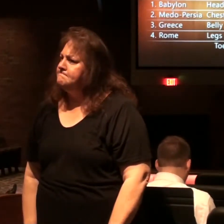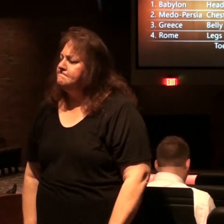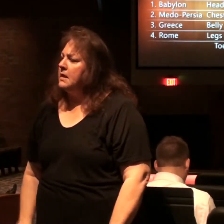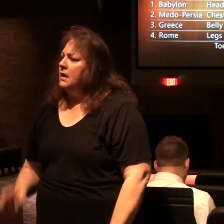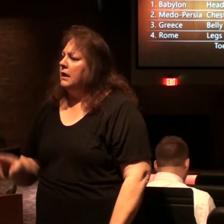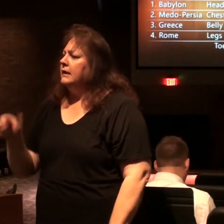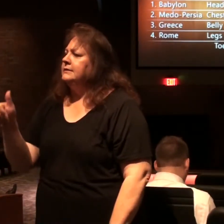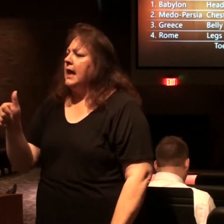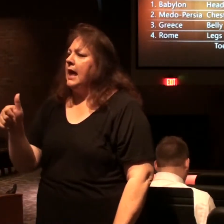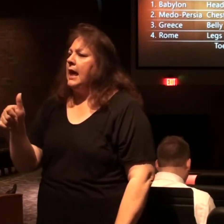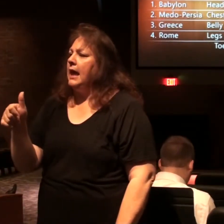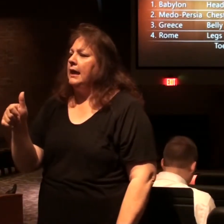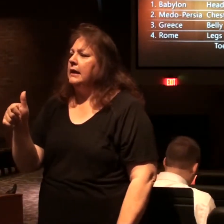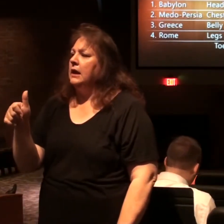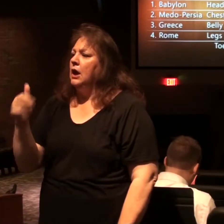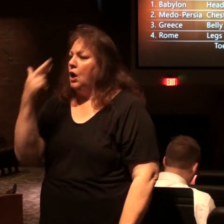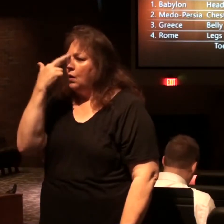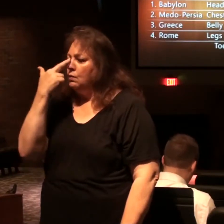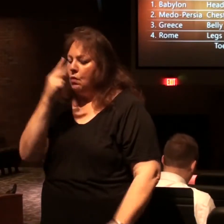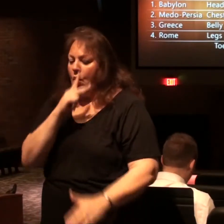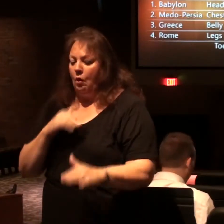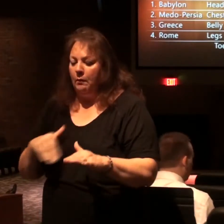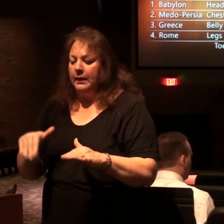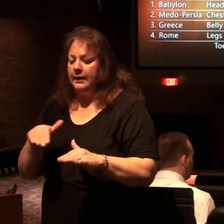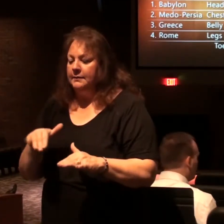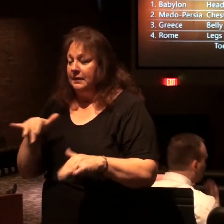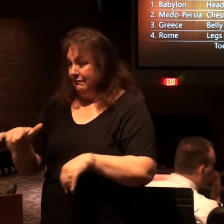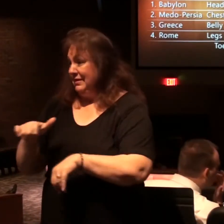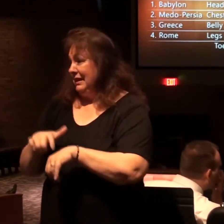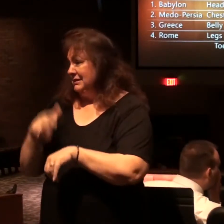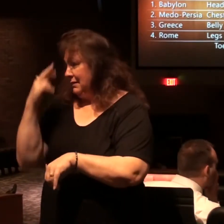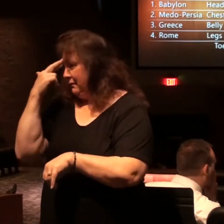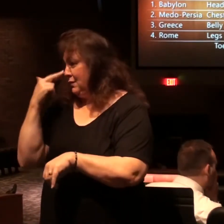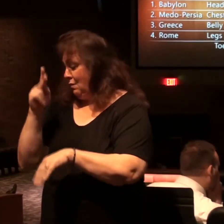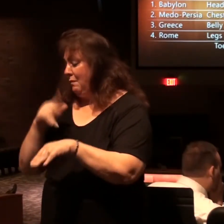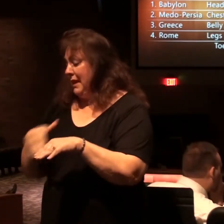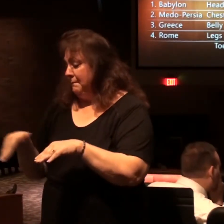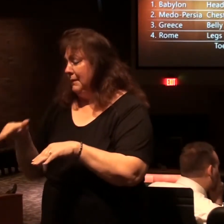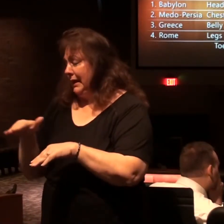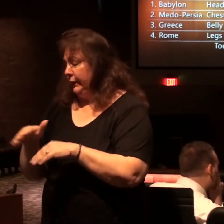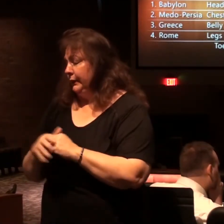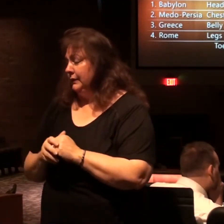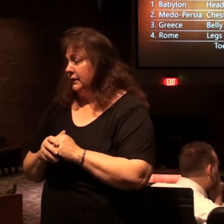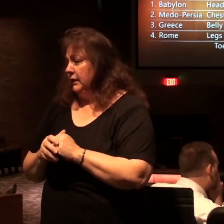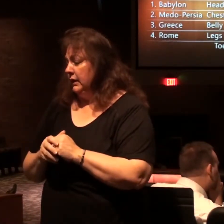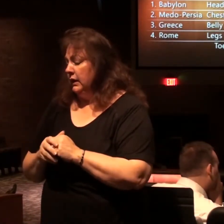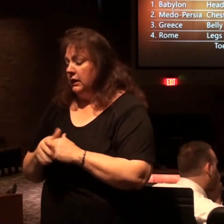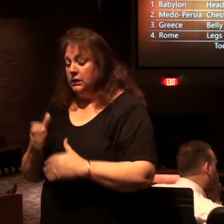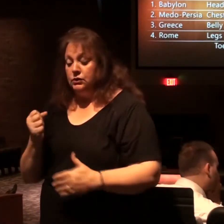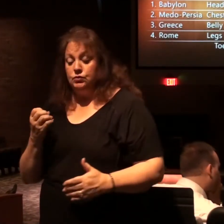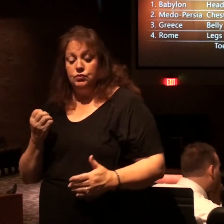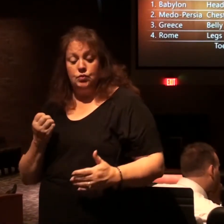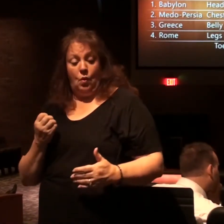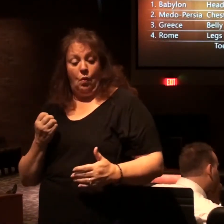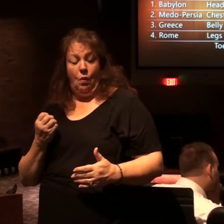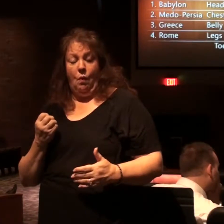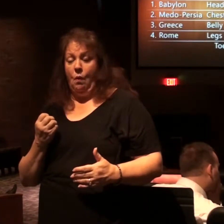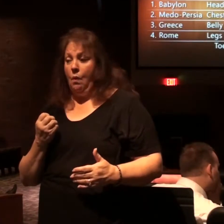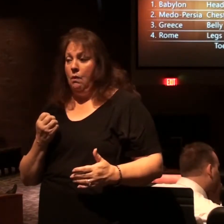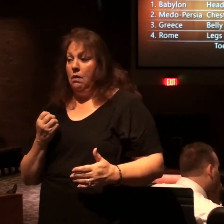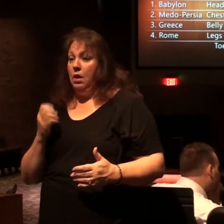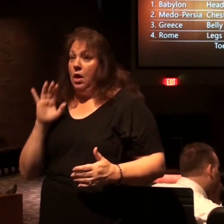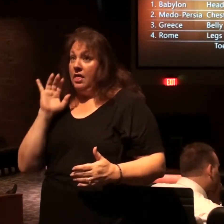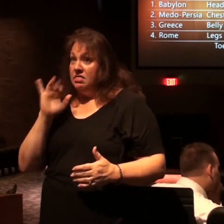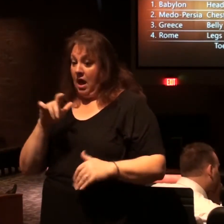be ten Roman emperors of the time of the Roman empire and so then in the days of